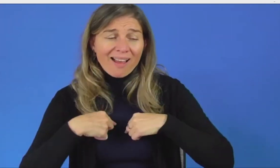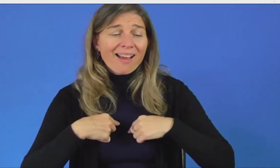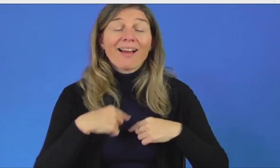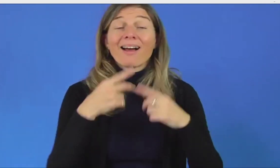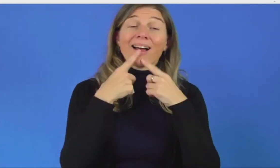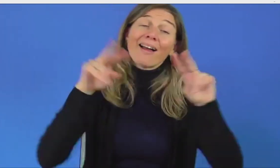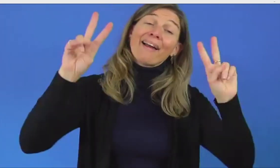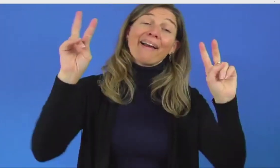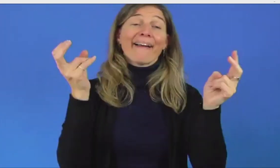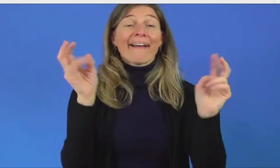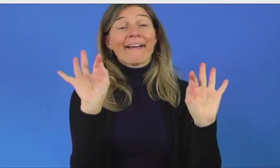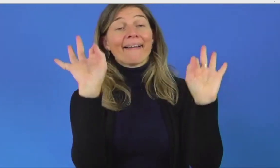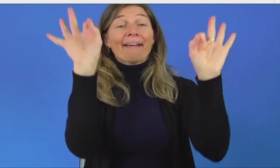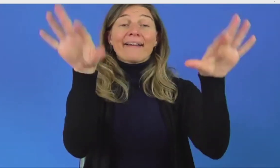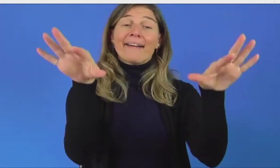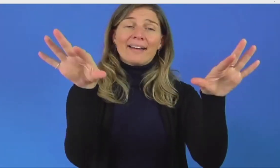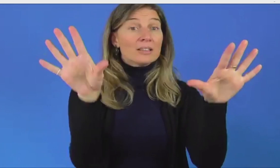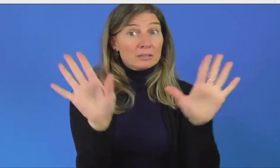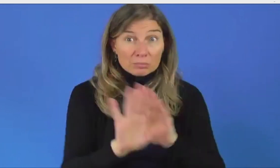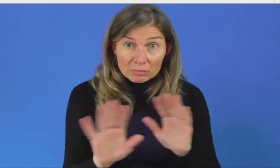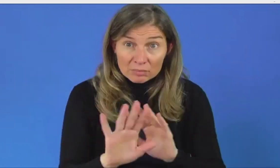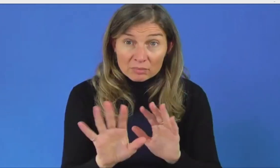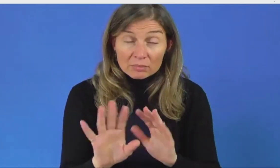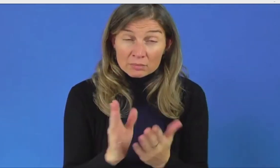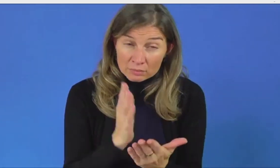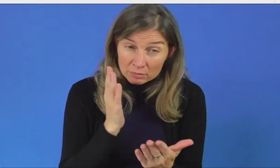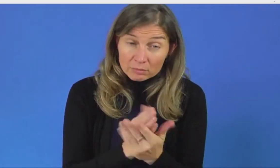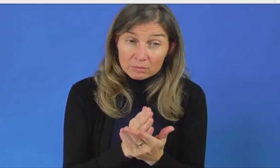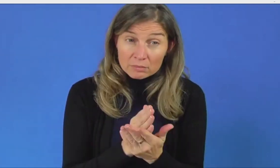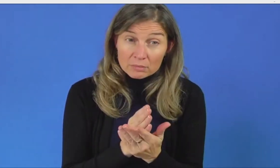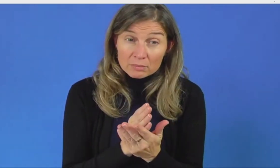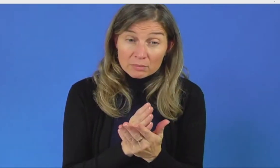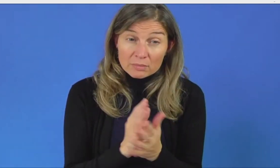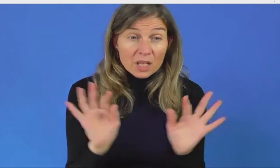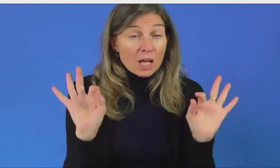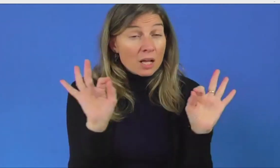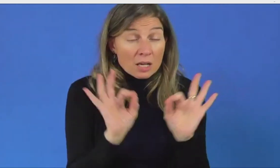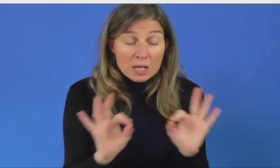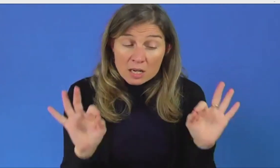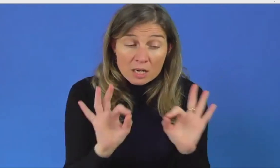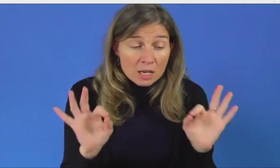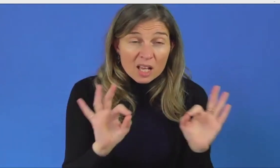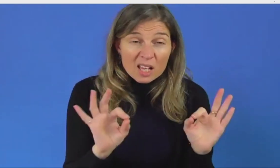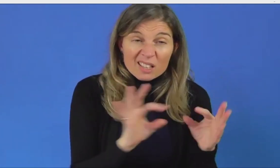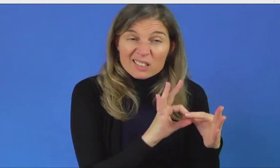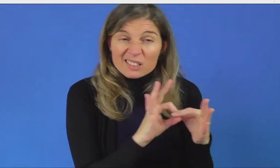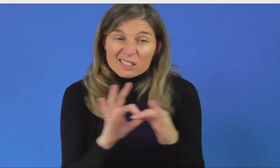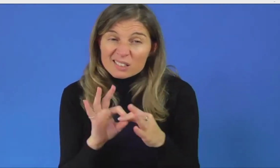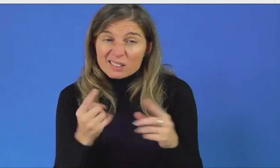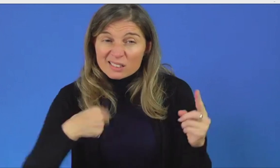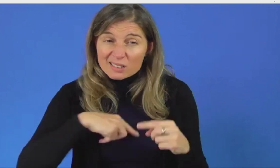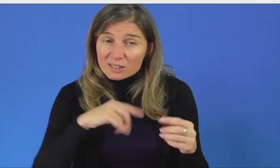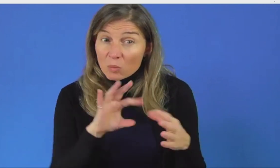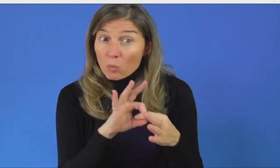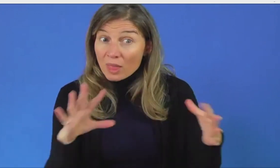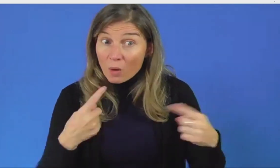line requires that